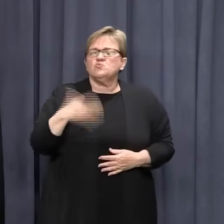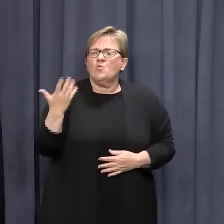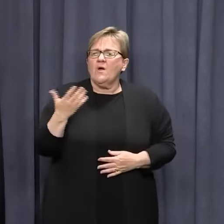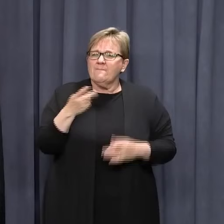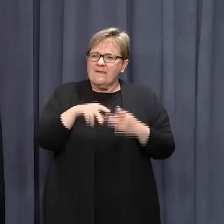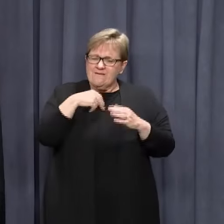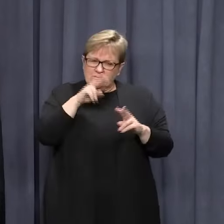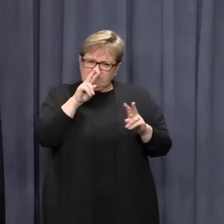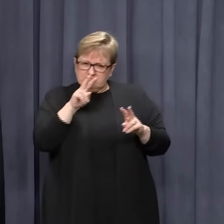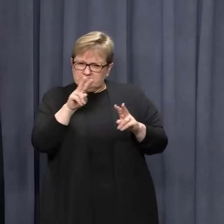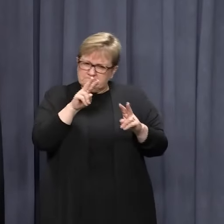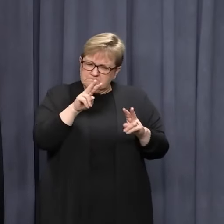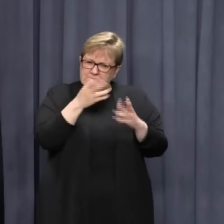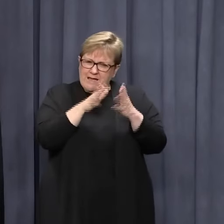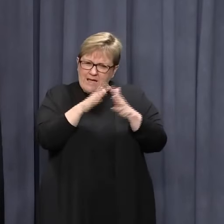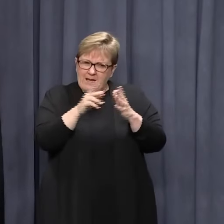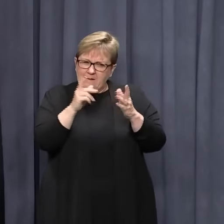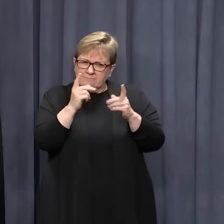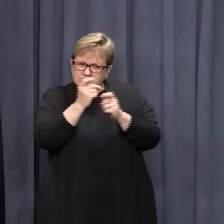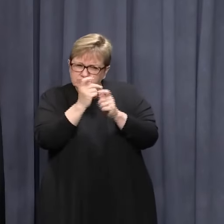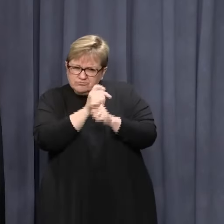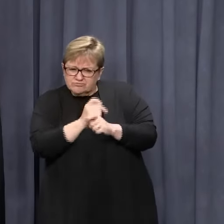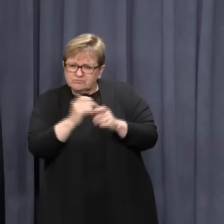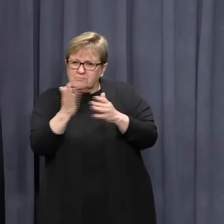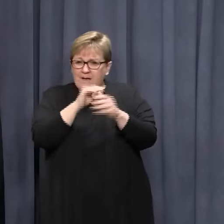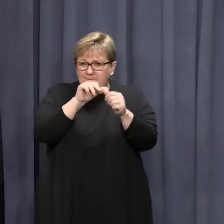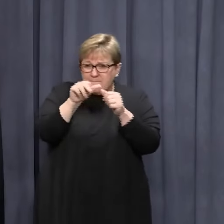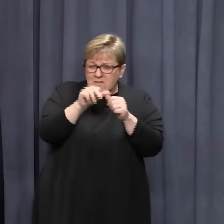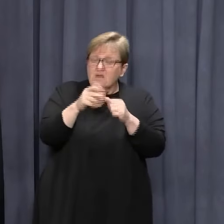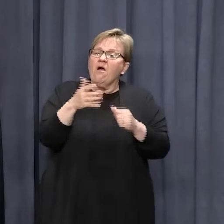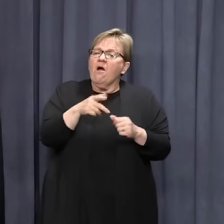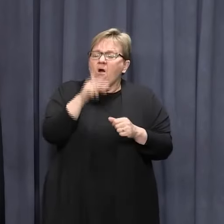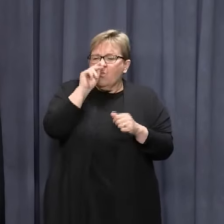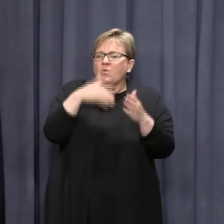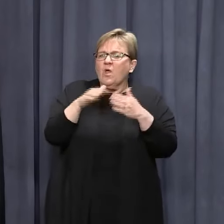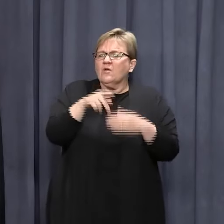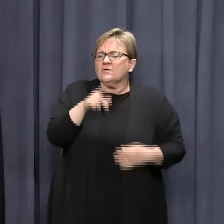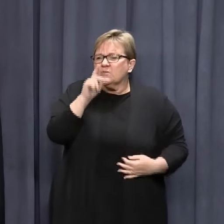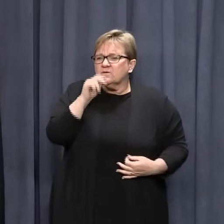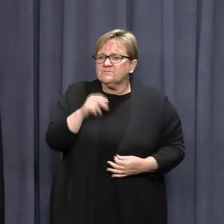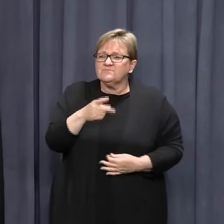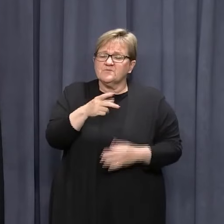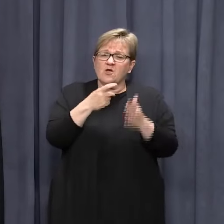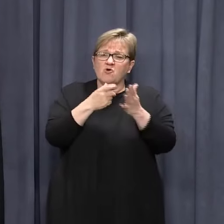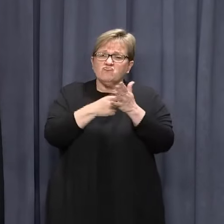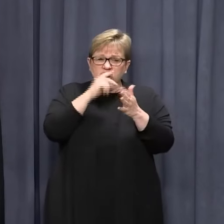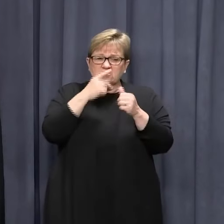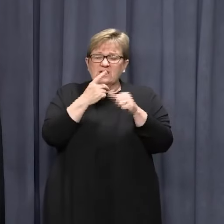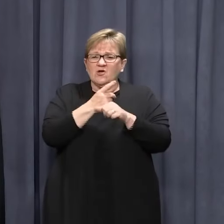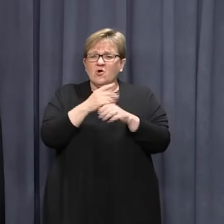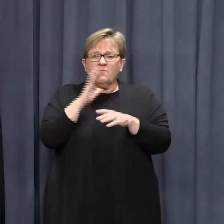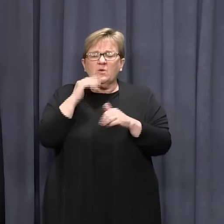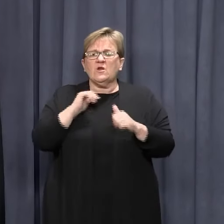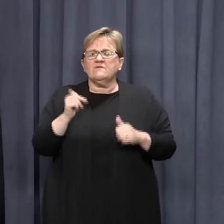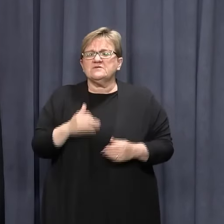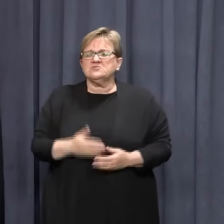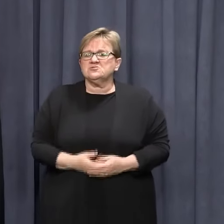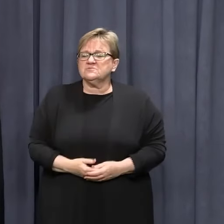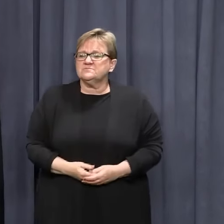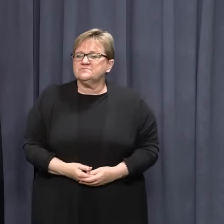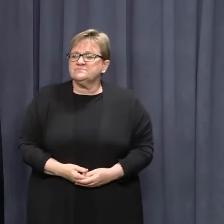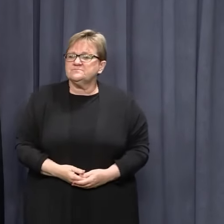But if we can mend to make it better, they're the sorts of arrangements we'll look at. Roger might be able to comment when I finish.